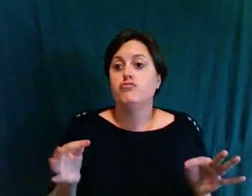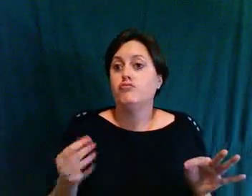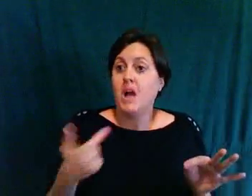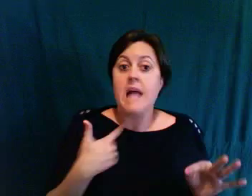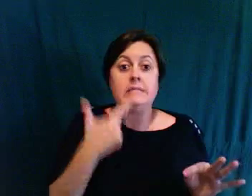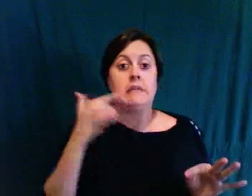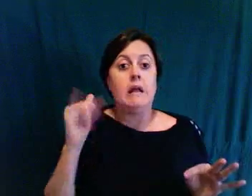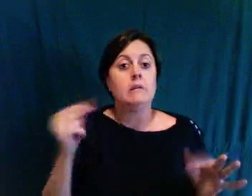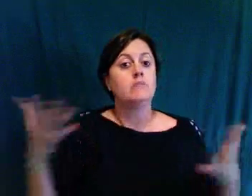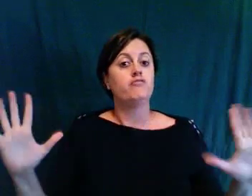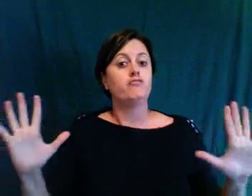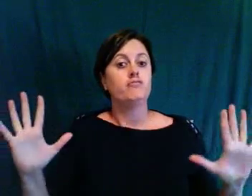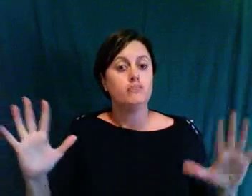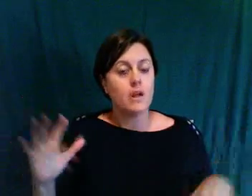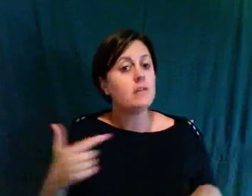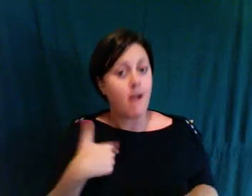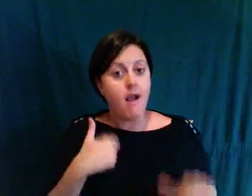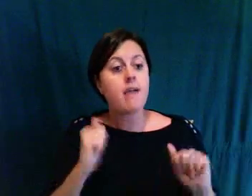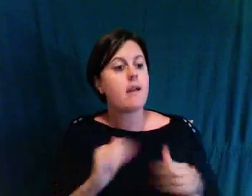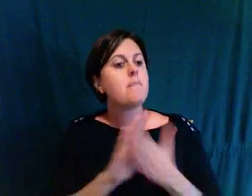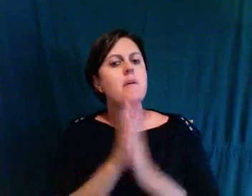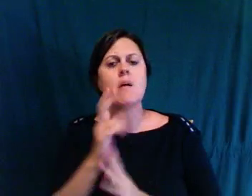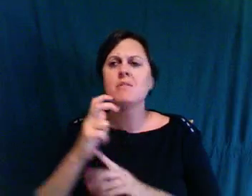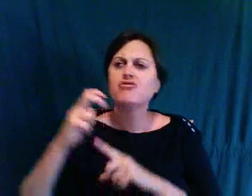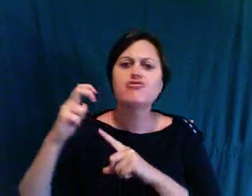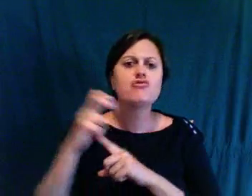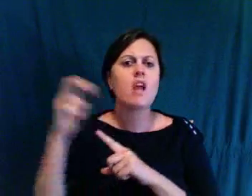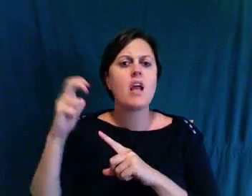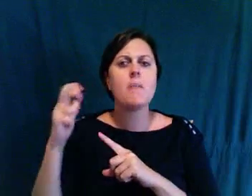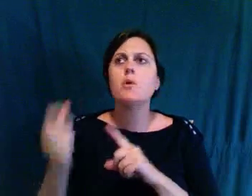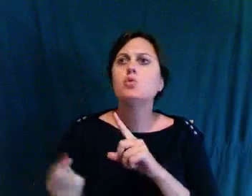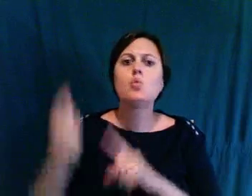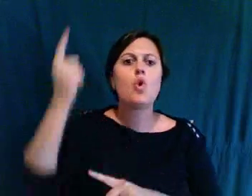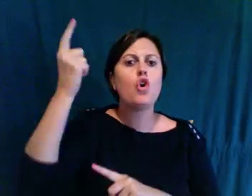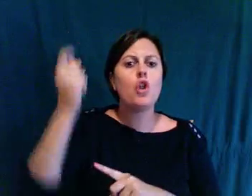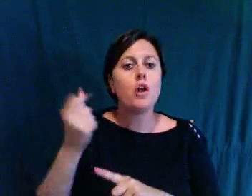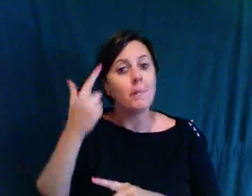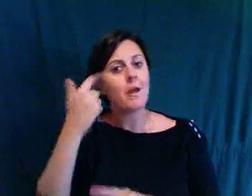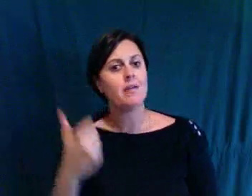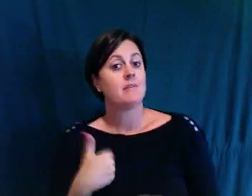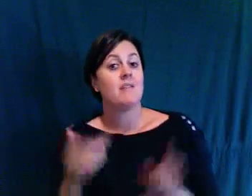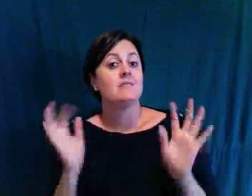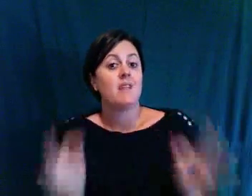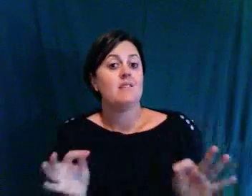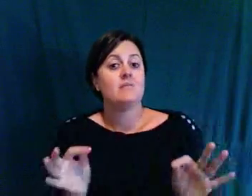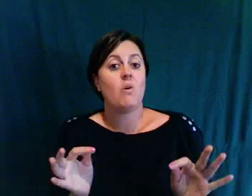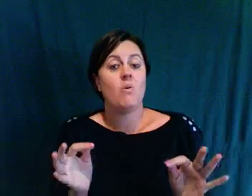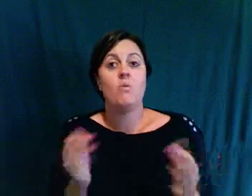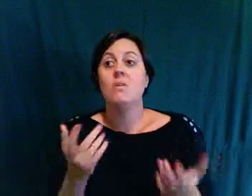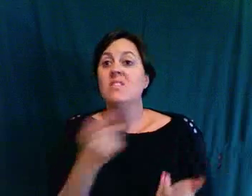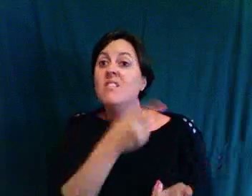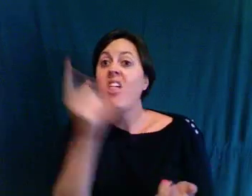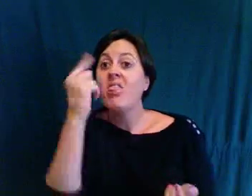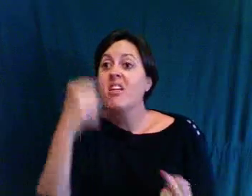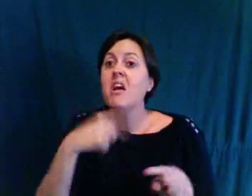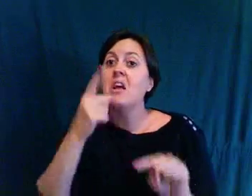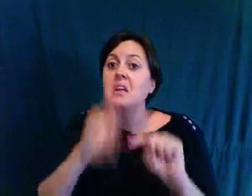just like my sister because I say so. Absolutely. for no other evidence, right? Right. There was,